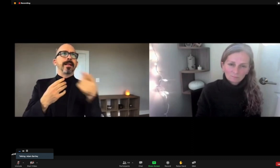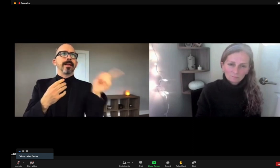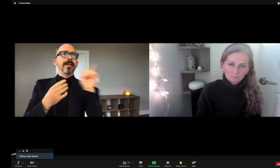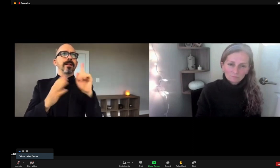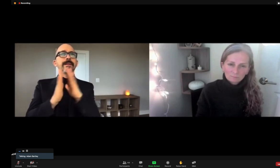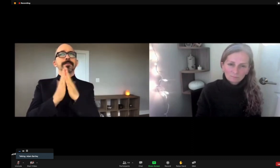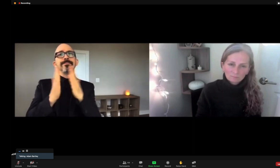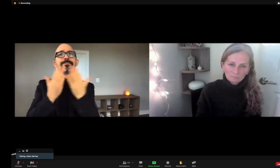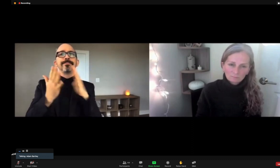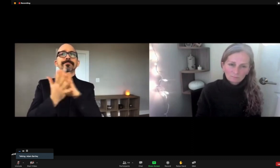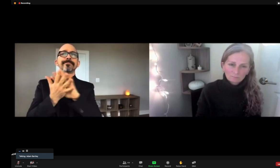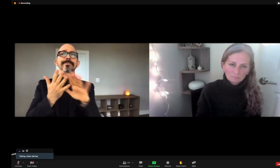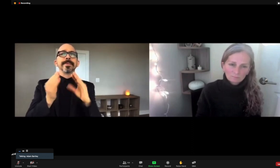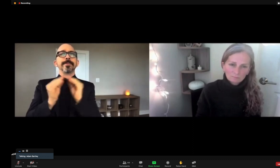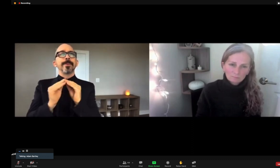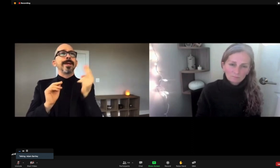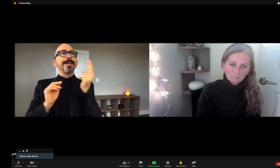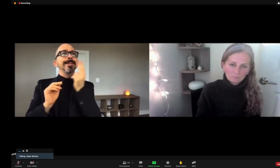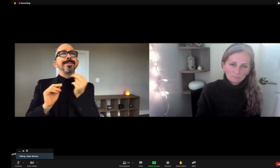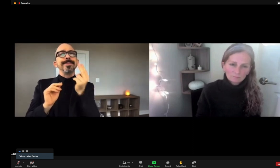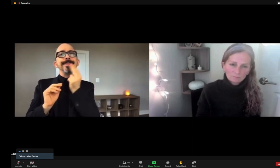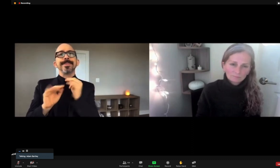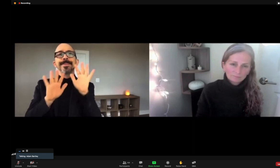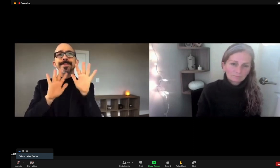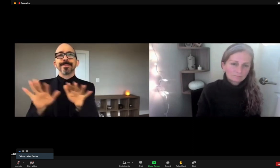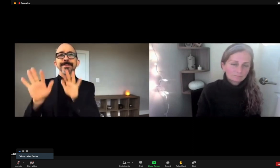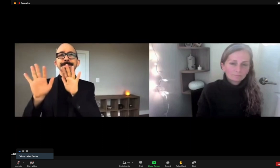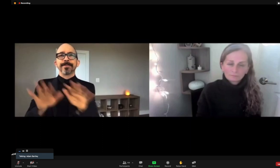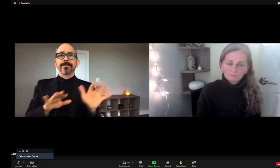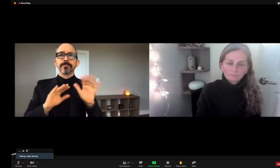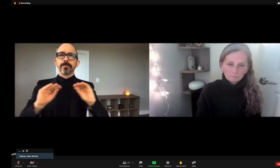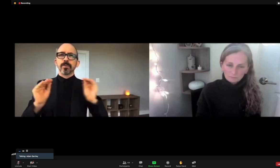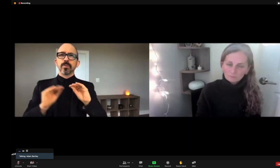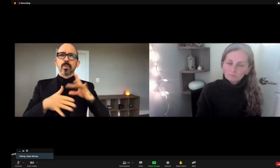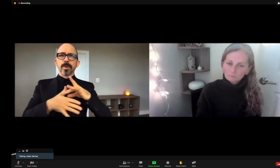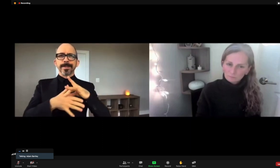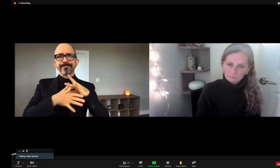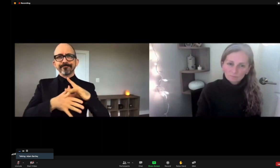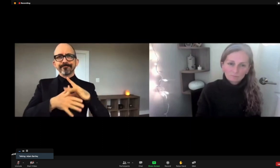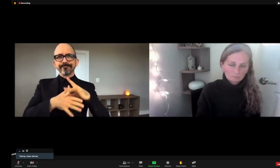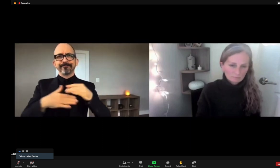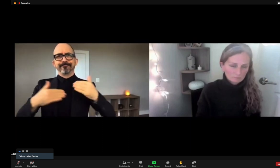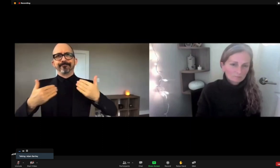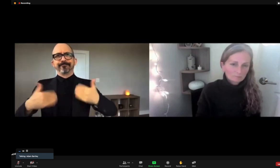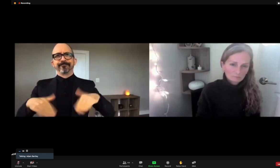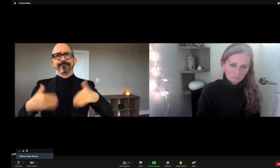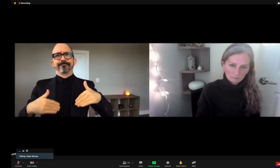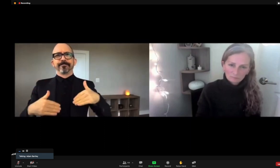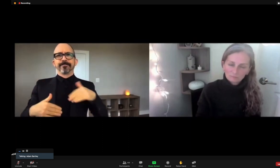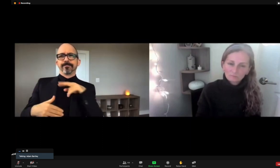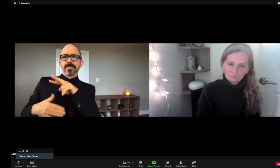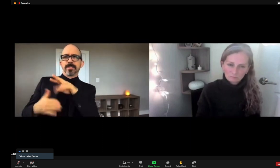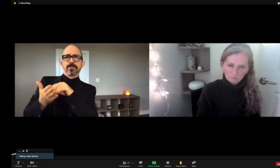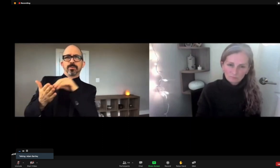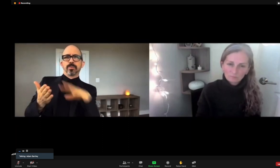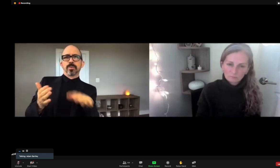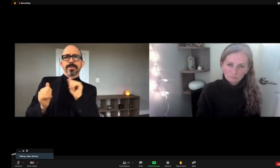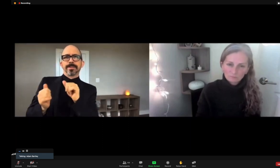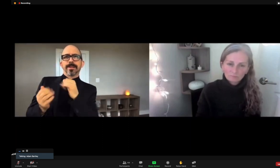And so many of these narratives give a sing-song version of the world, but nothing of real